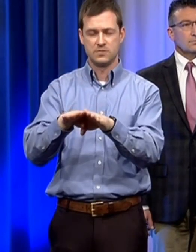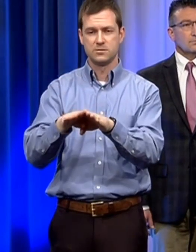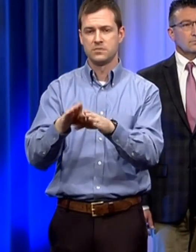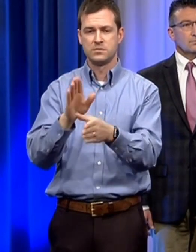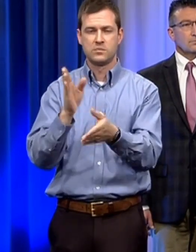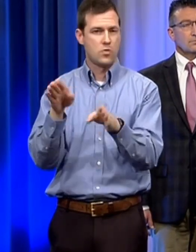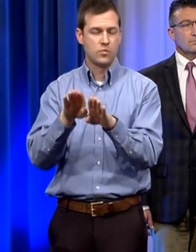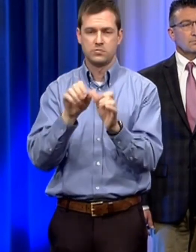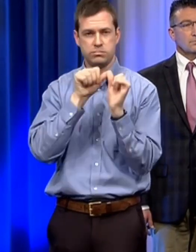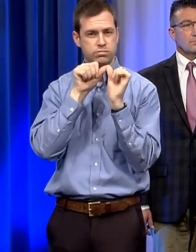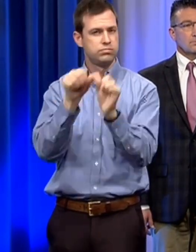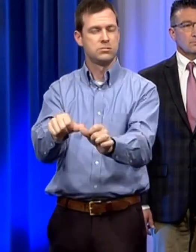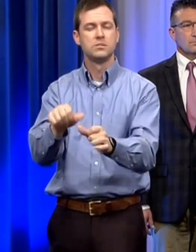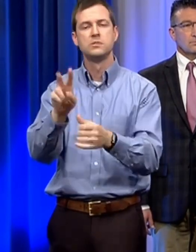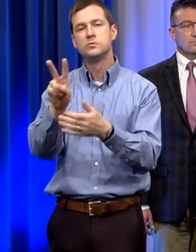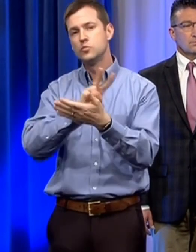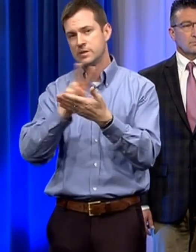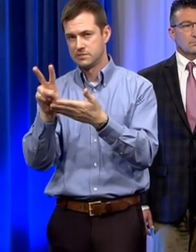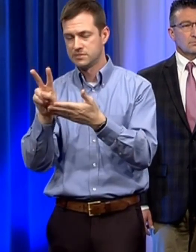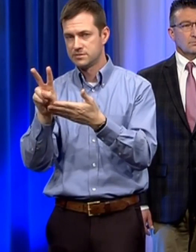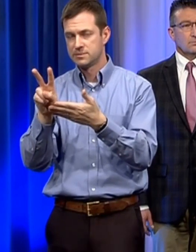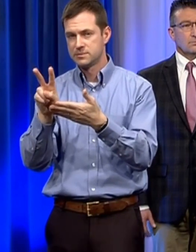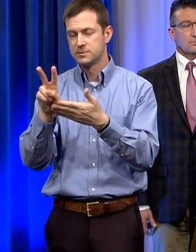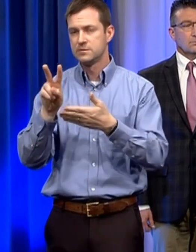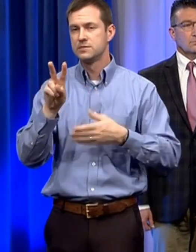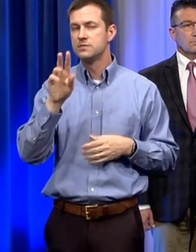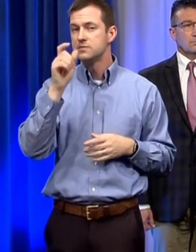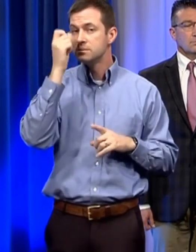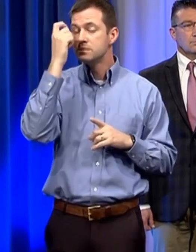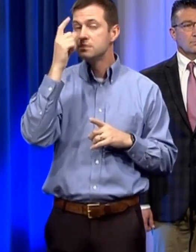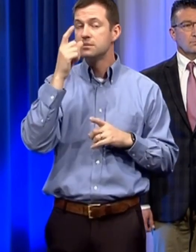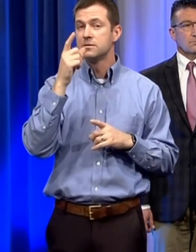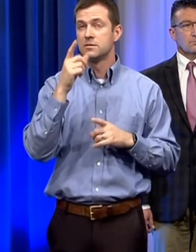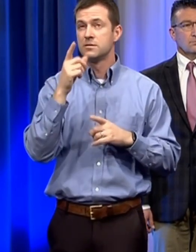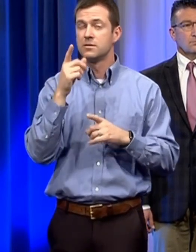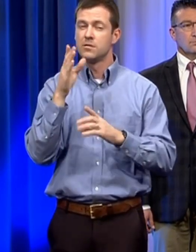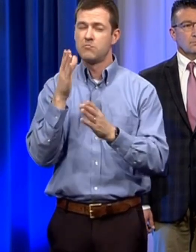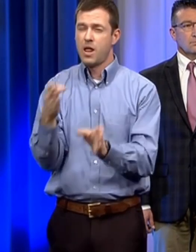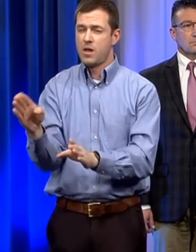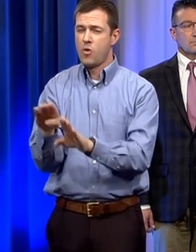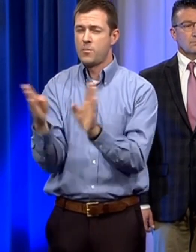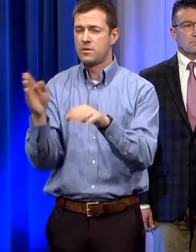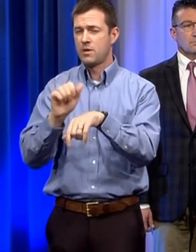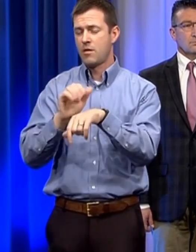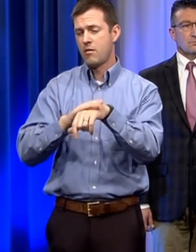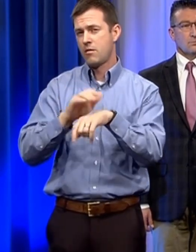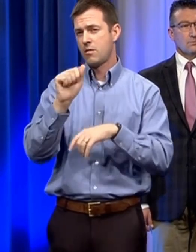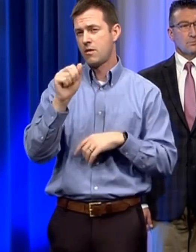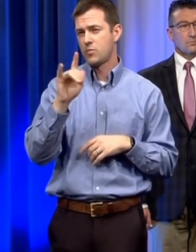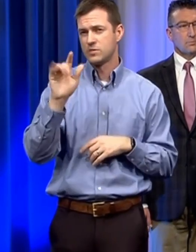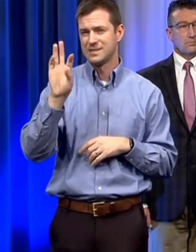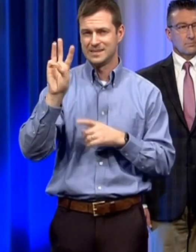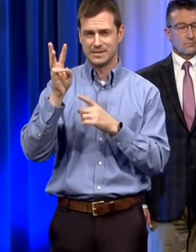and we will remain closed for two full weeks after that with a target of reopening on april the 6th monday april